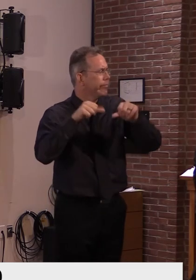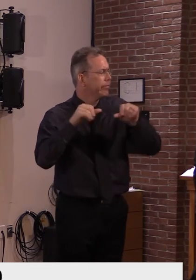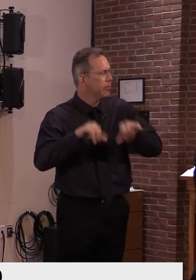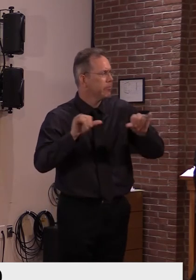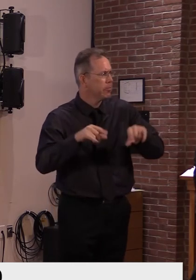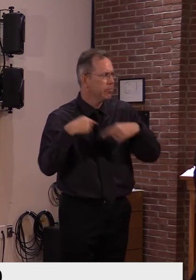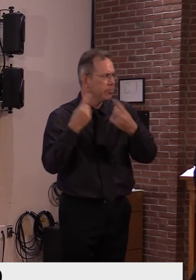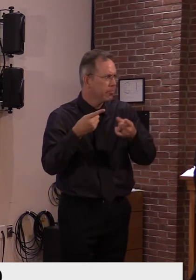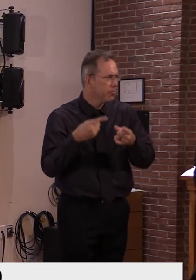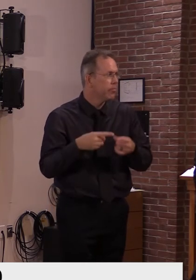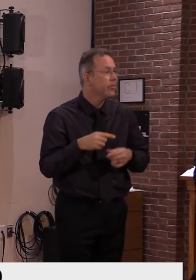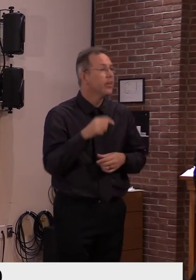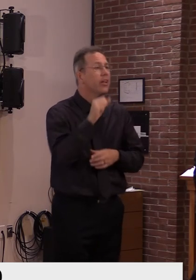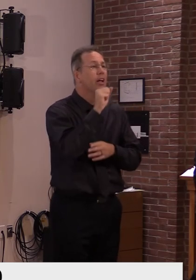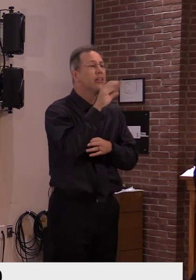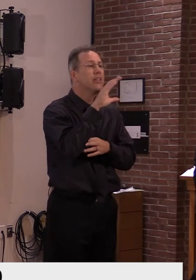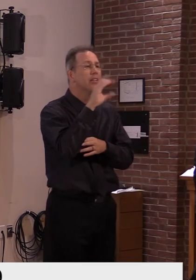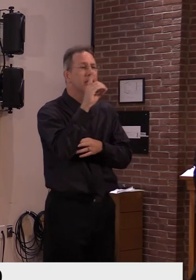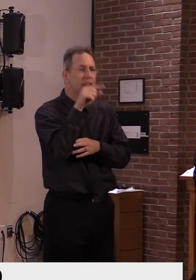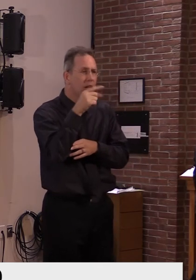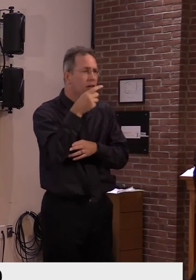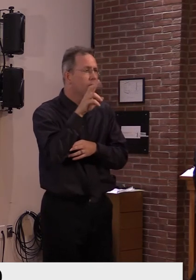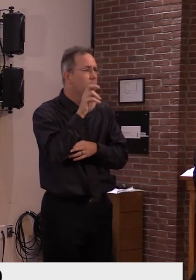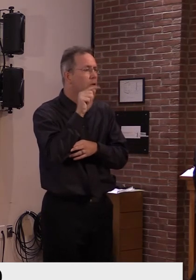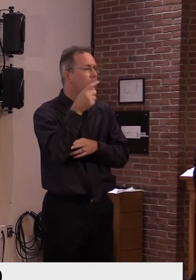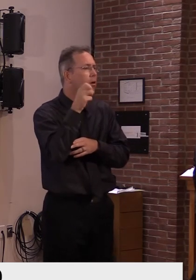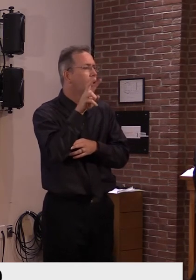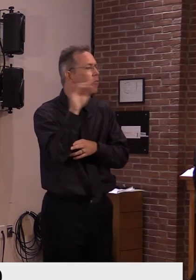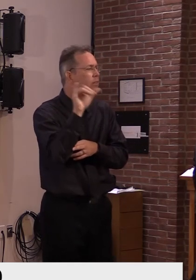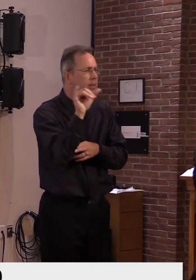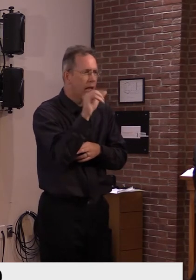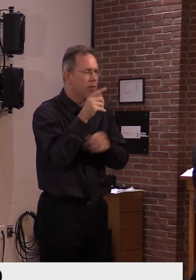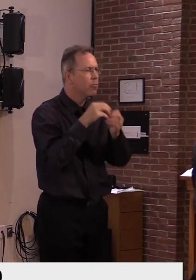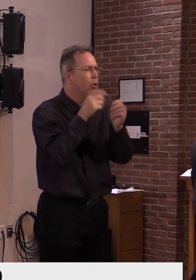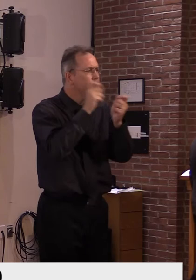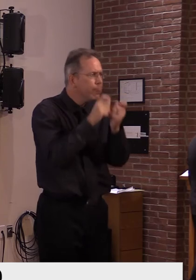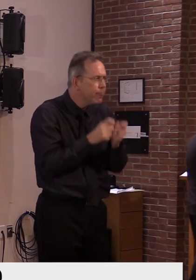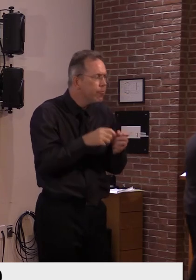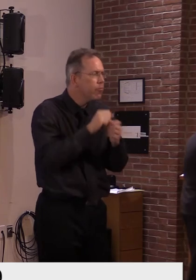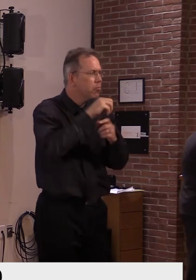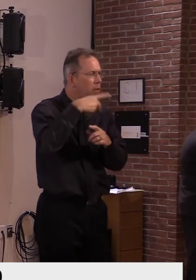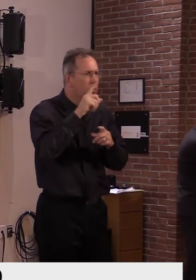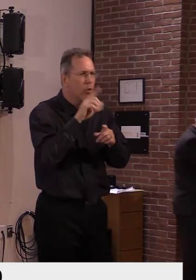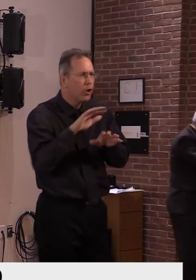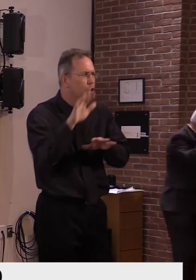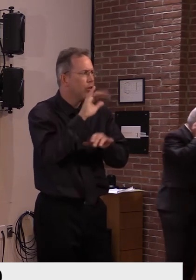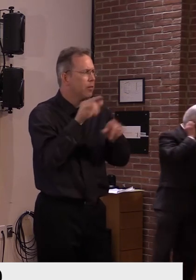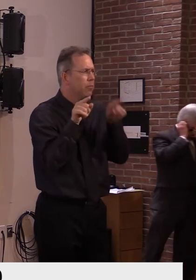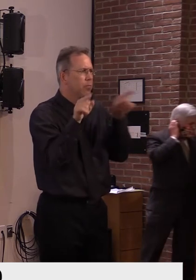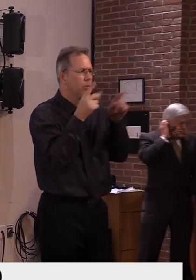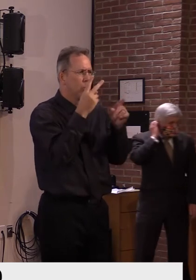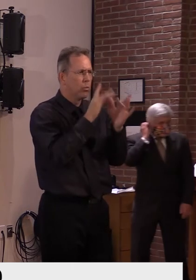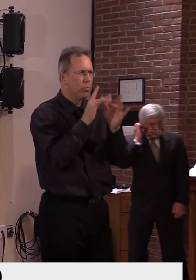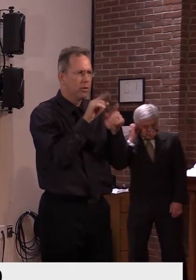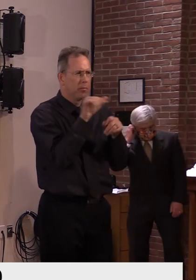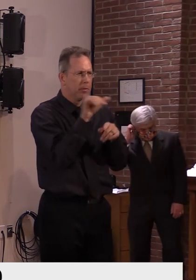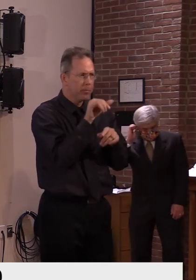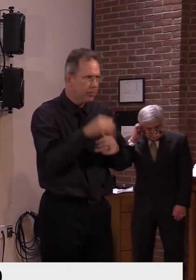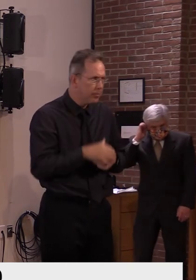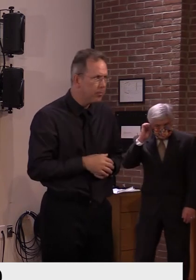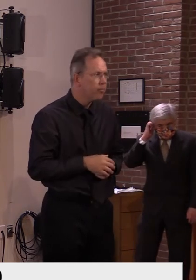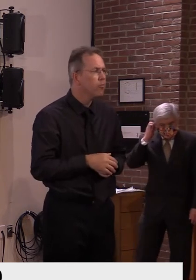Um, so we're trying to communicate that, uh, the best we can. And what we've seen is that, uh, many people do, uh,